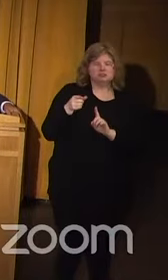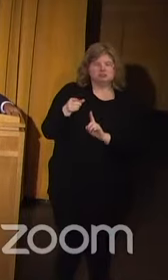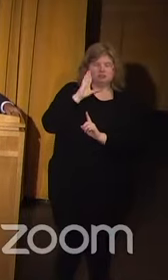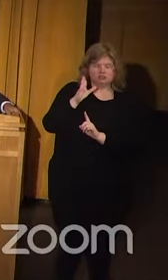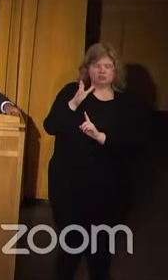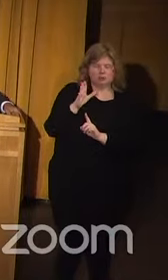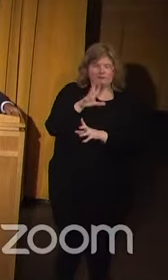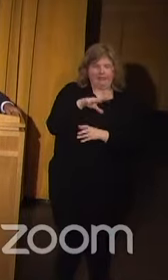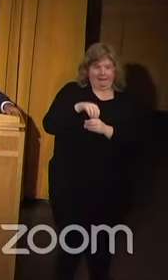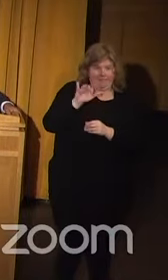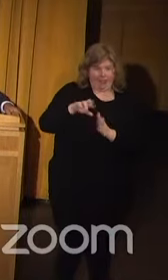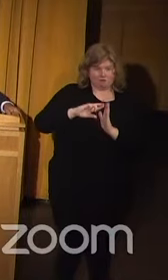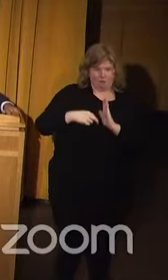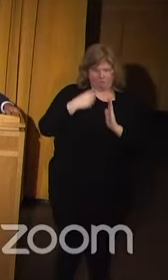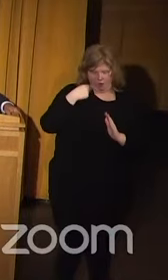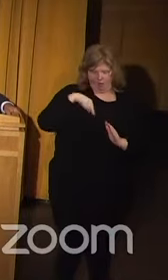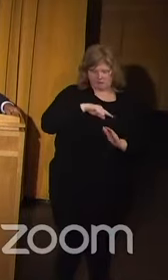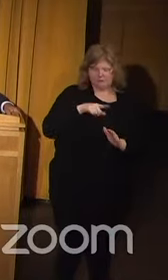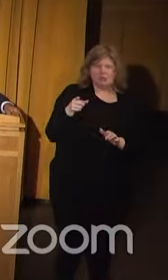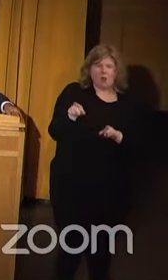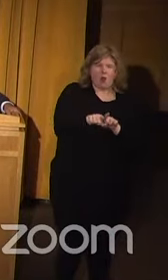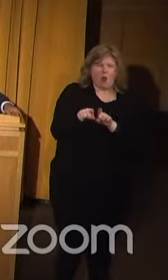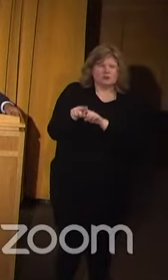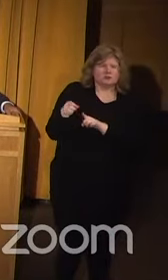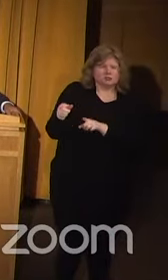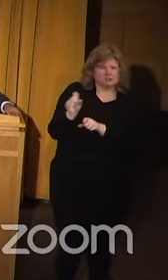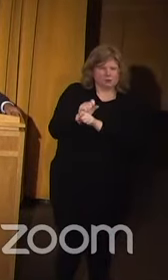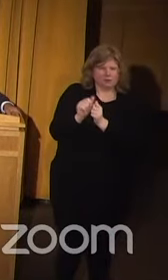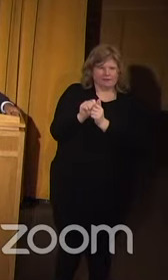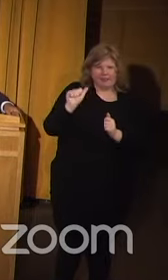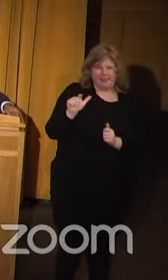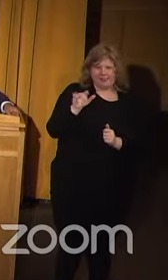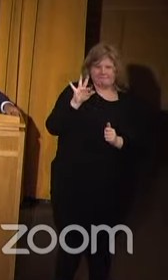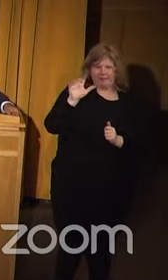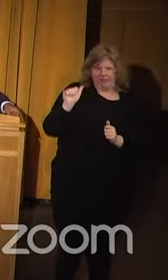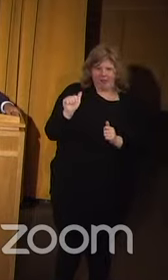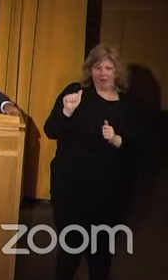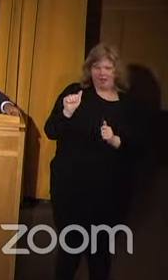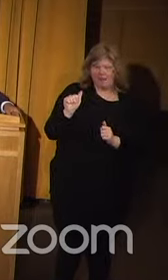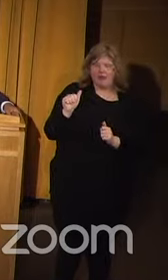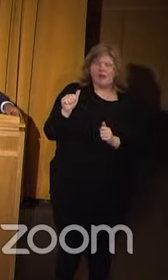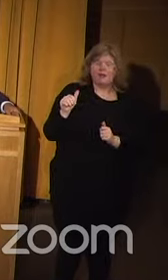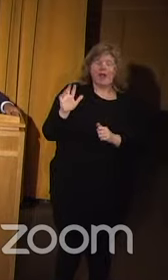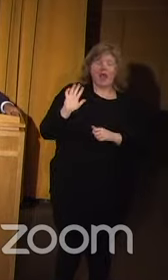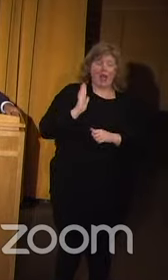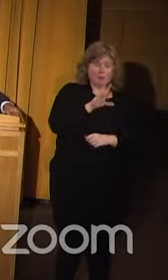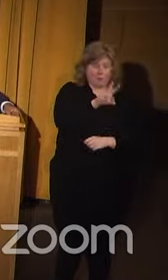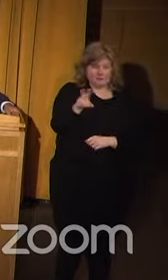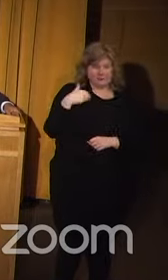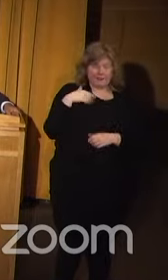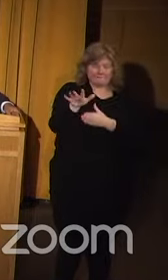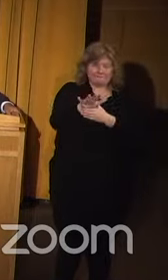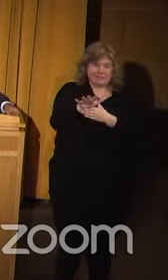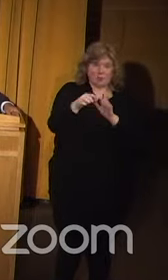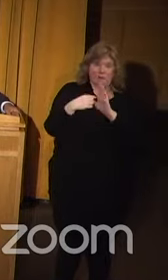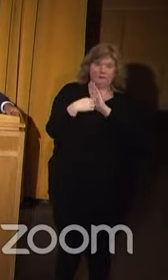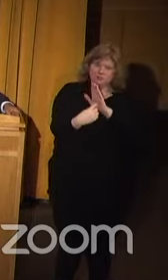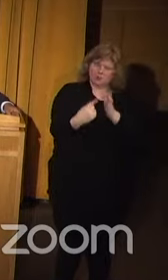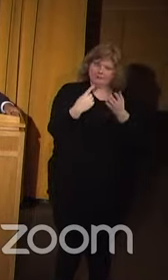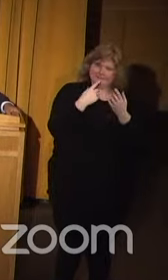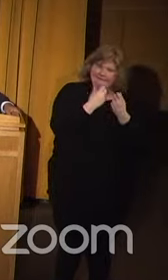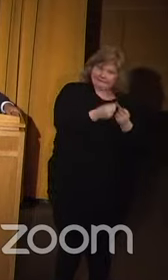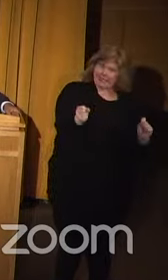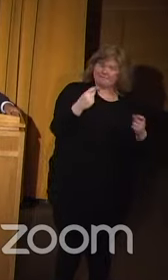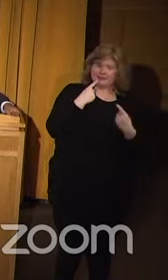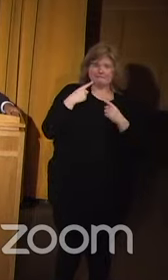serve that role for us, and she's also worked with Alifa. She, on our site, we have a video talking about safe and effective